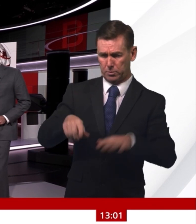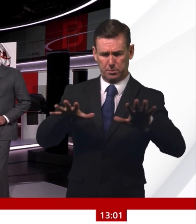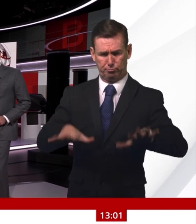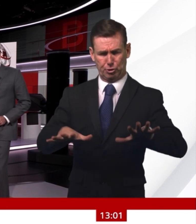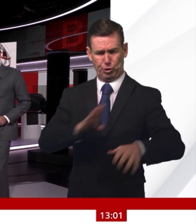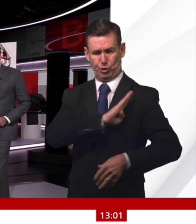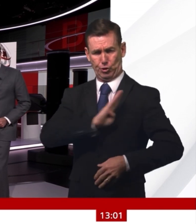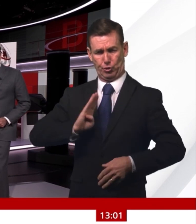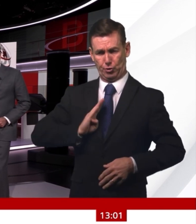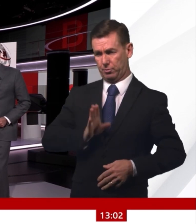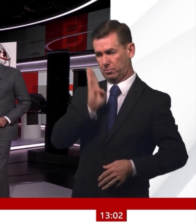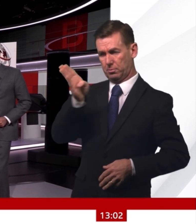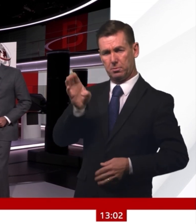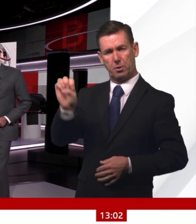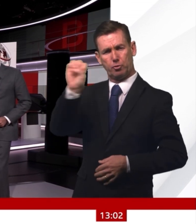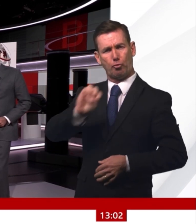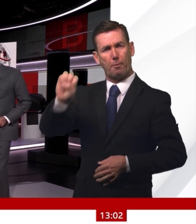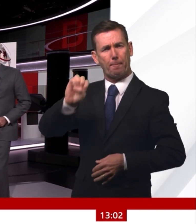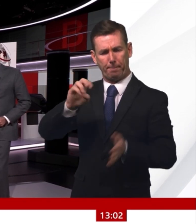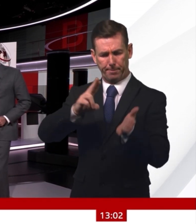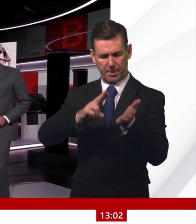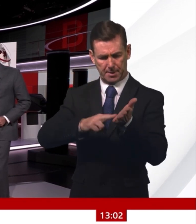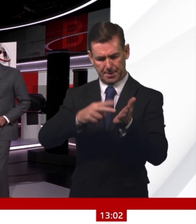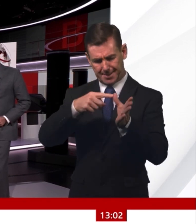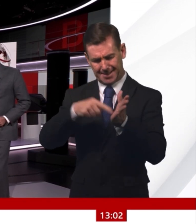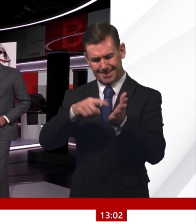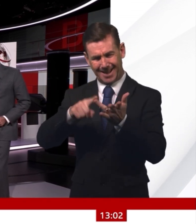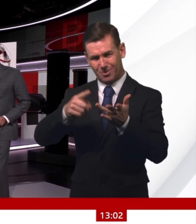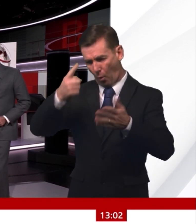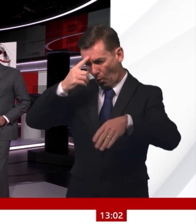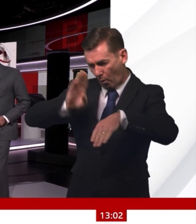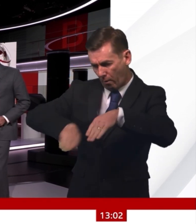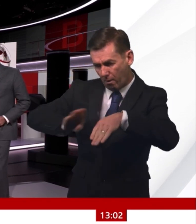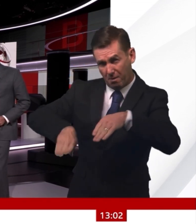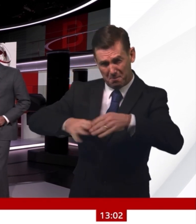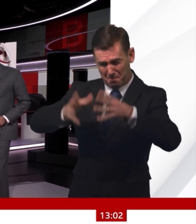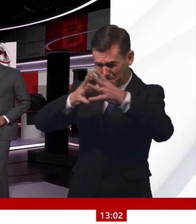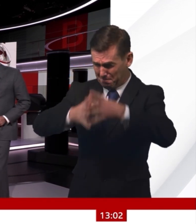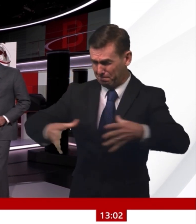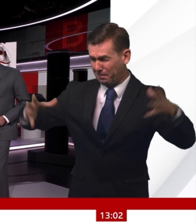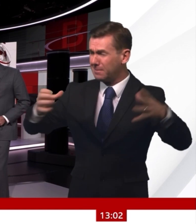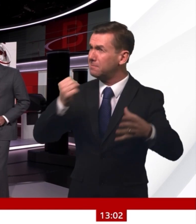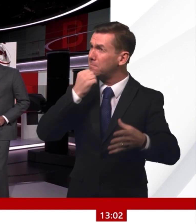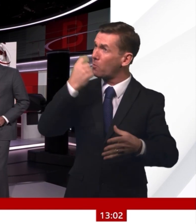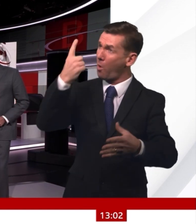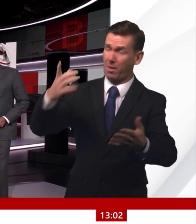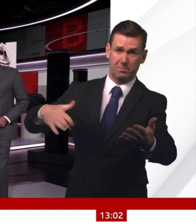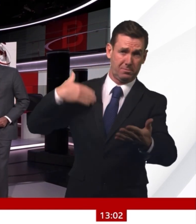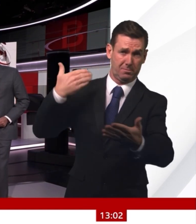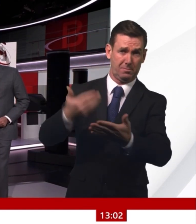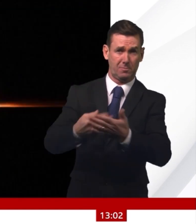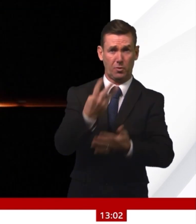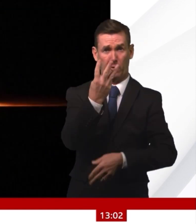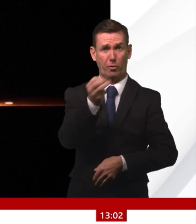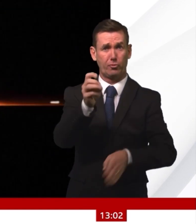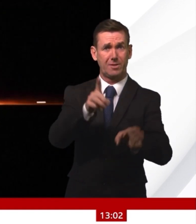biggest NATO military exercise in Europe since the Cold War. Here's our defence correspondent, Jonathan Beale.